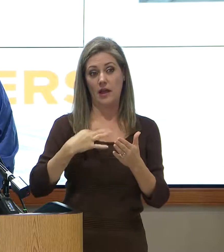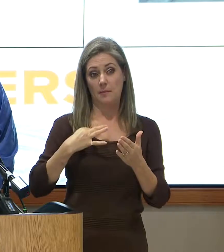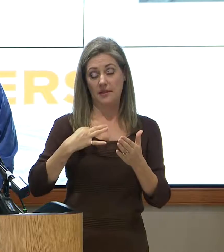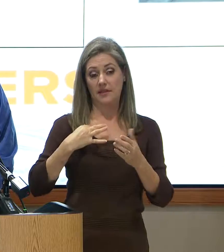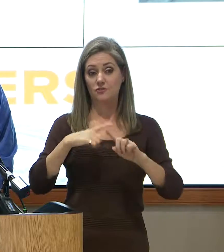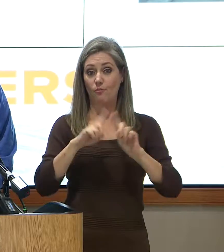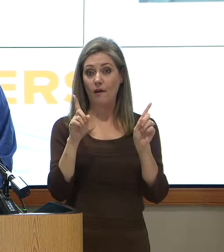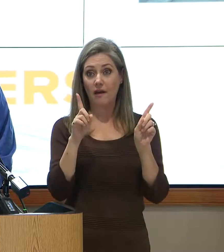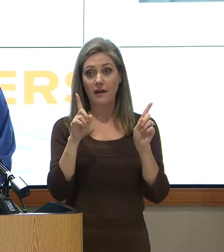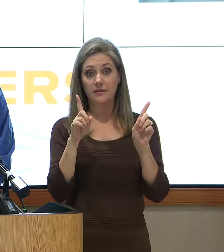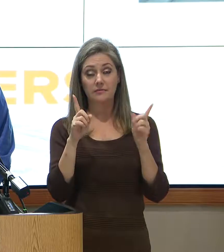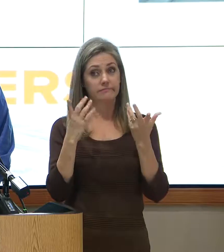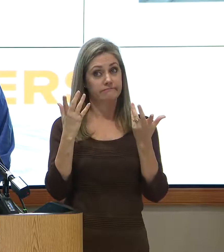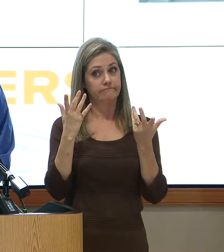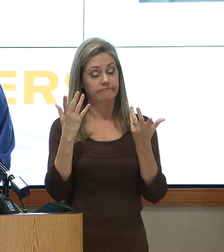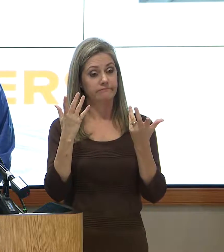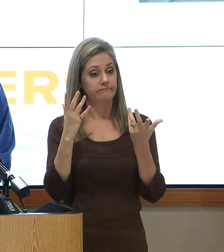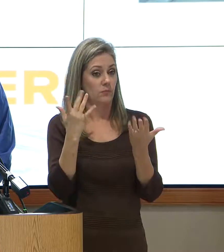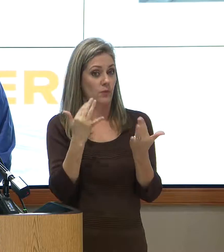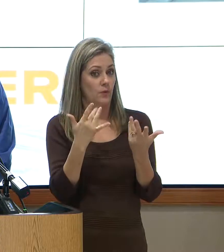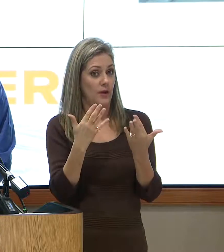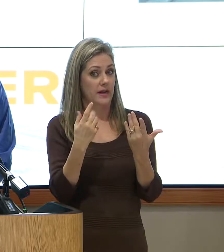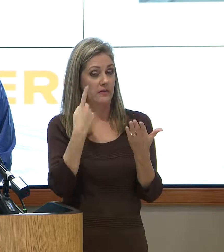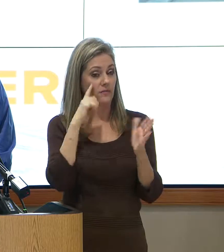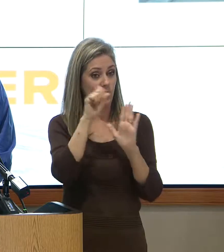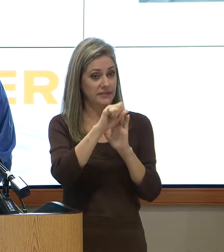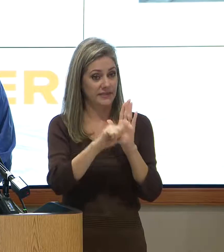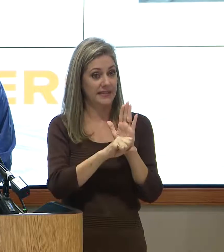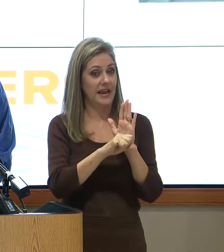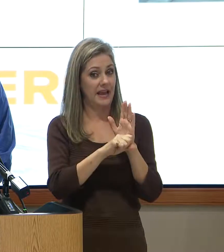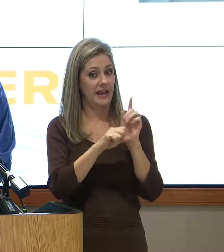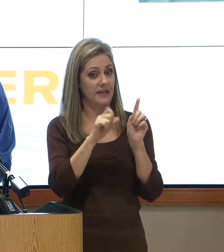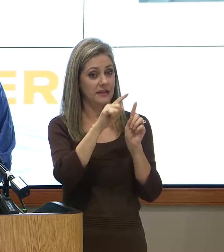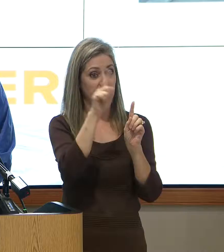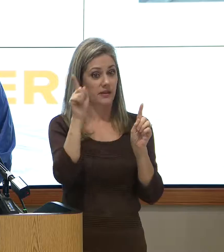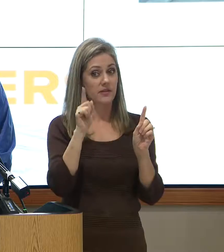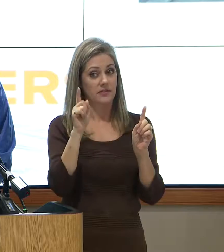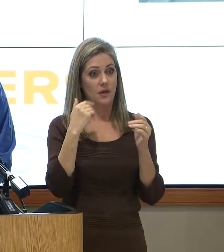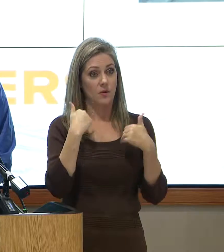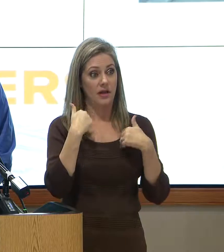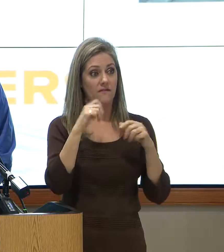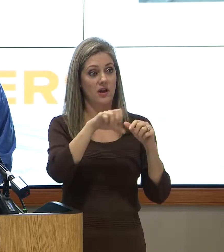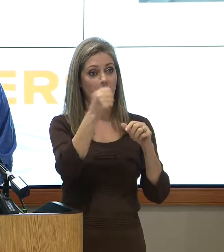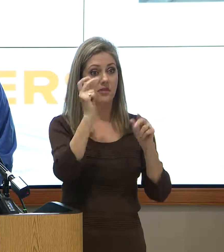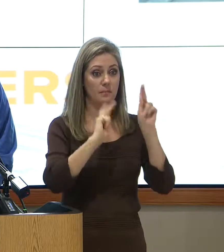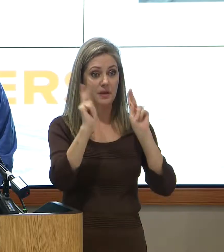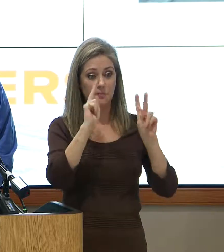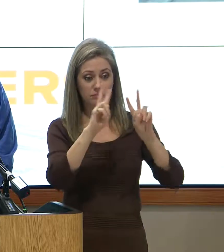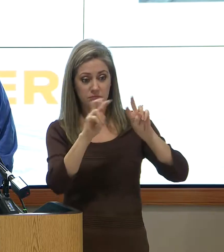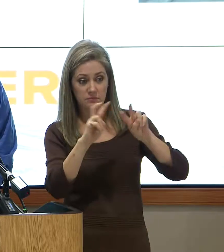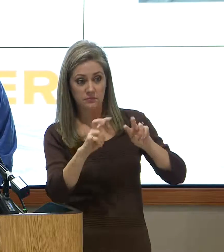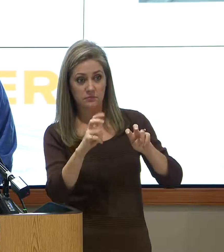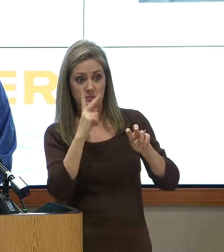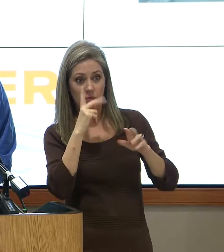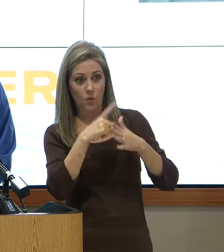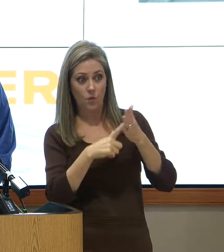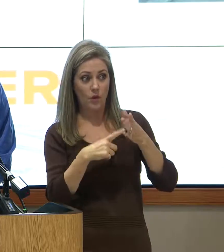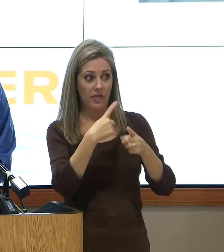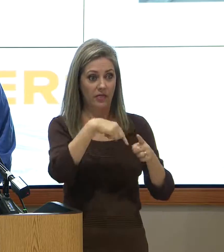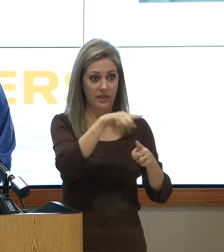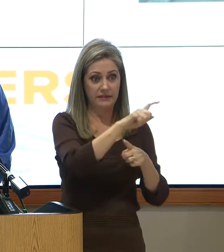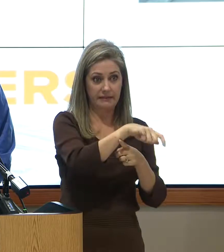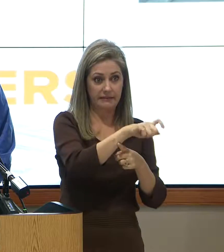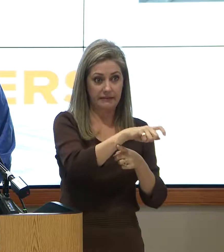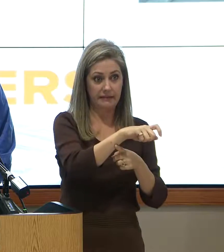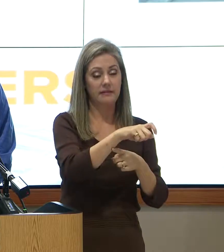But, again, until the state receives all the other applicants across the state and evaluate that against their criteria that they've